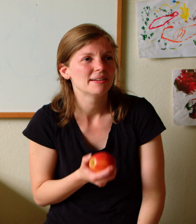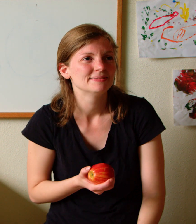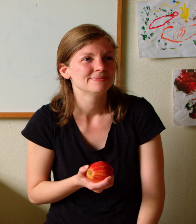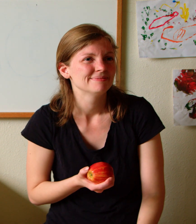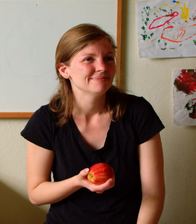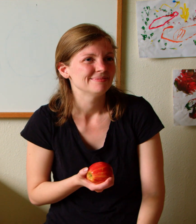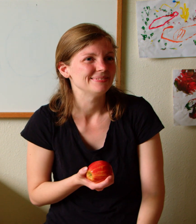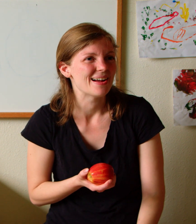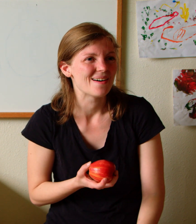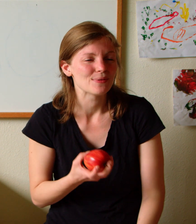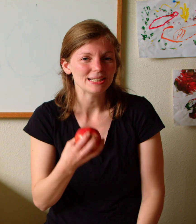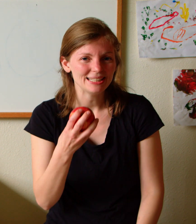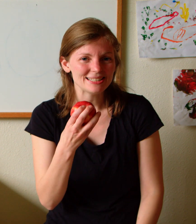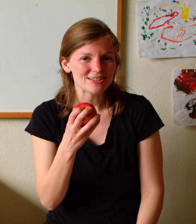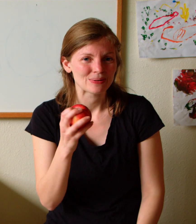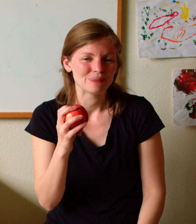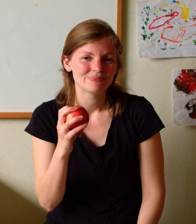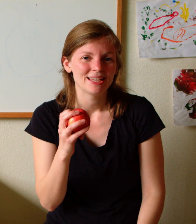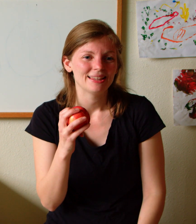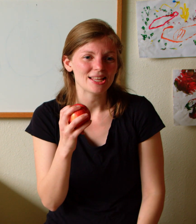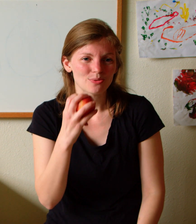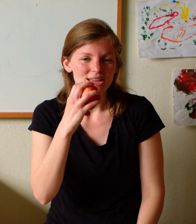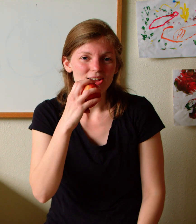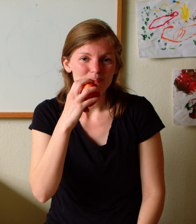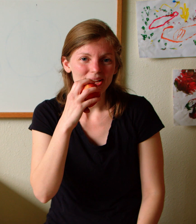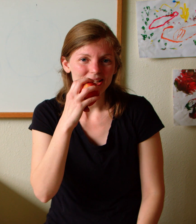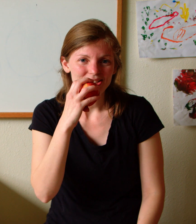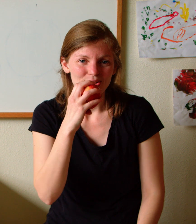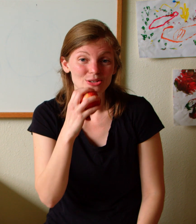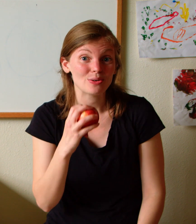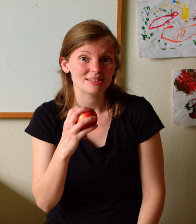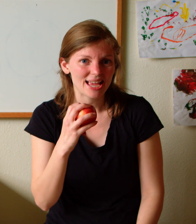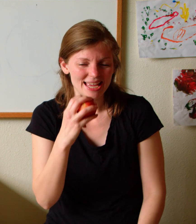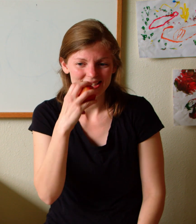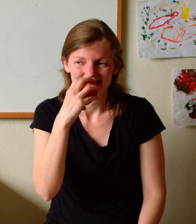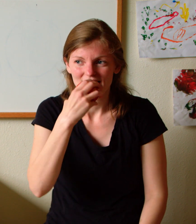no what do you need to do that's right you got to bite into it so you can taste it